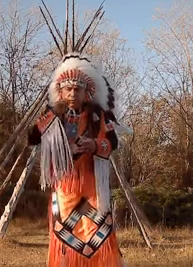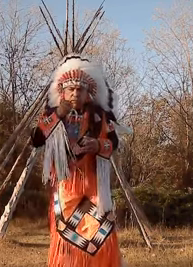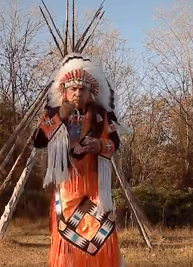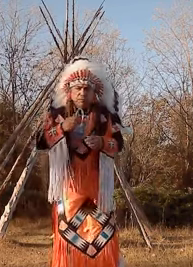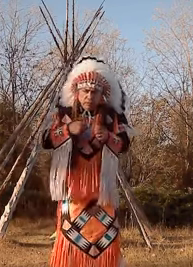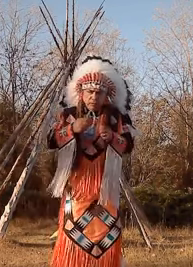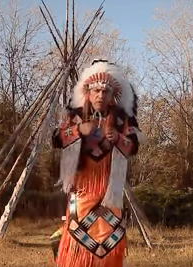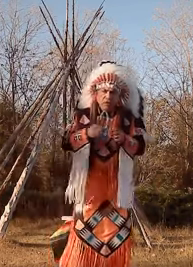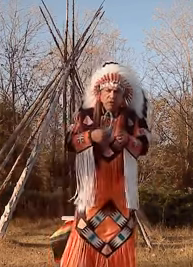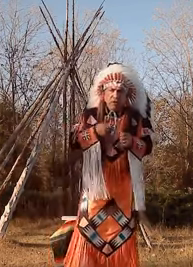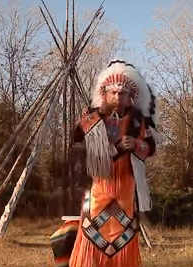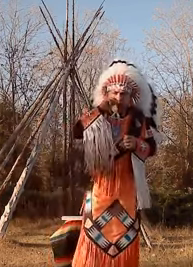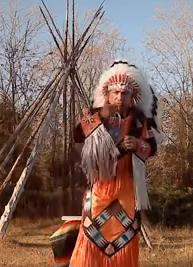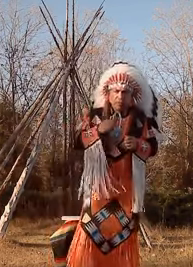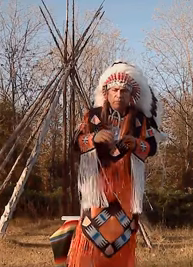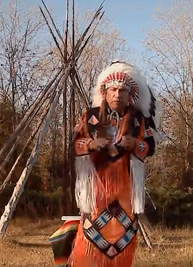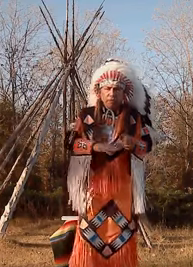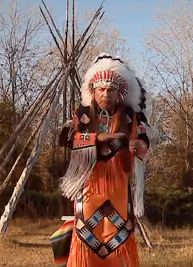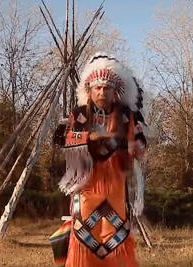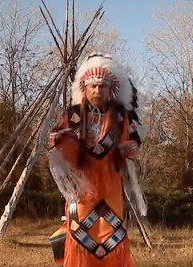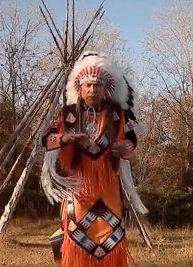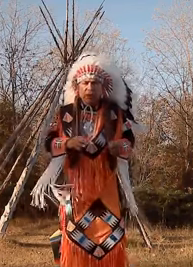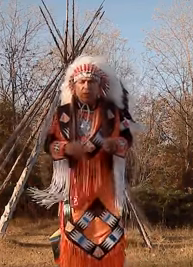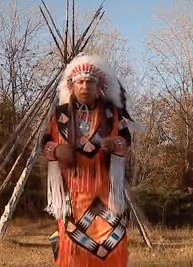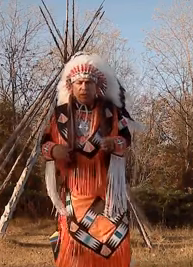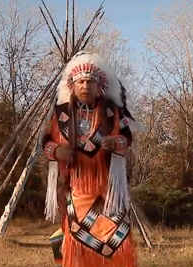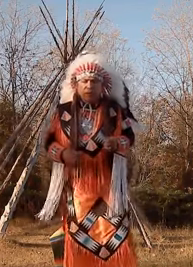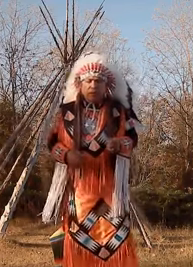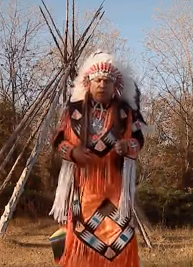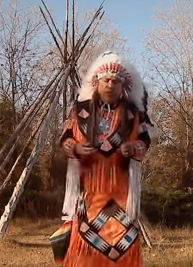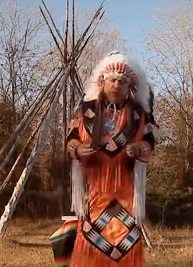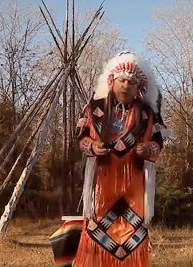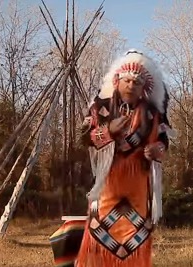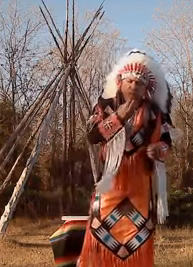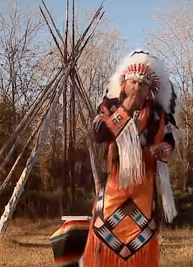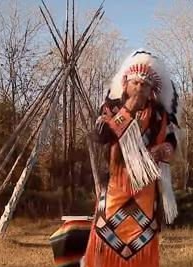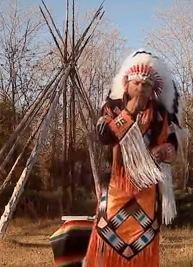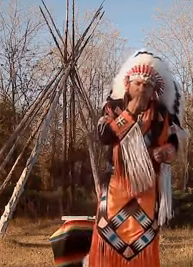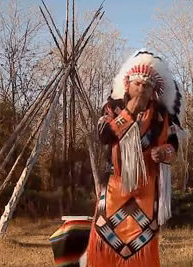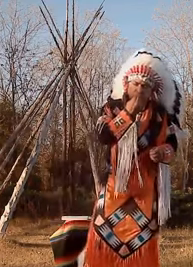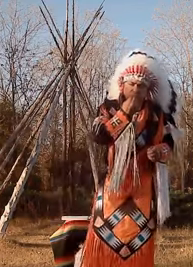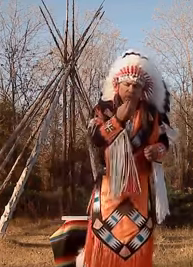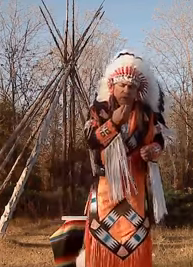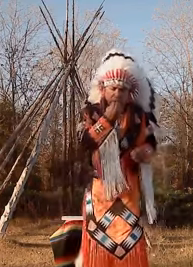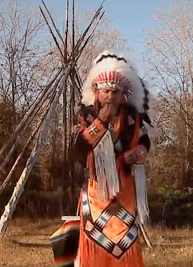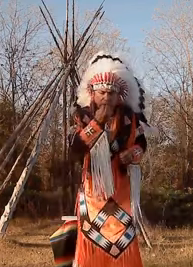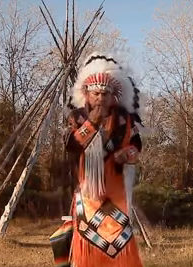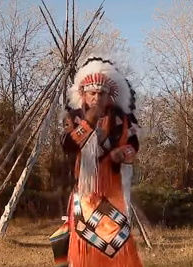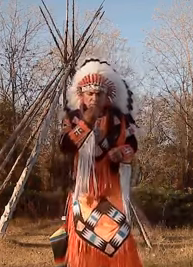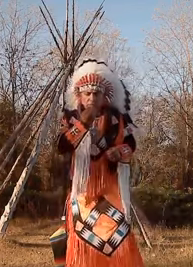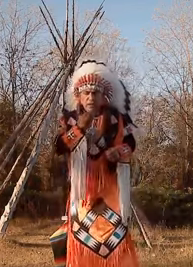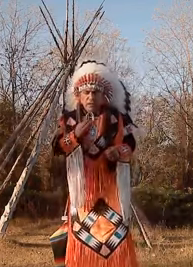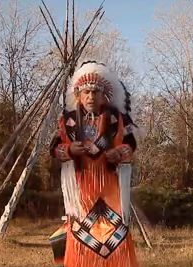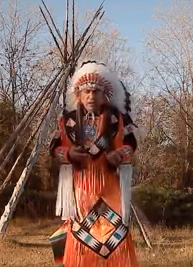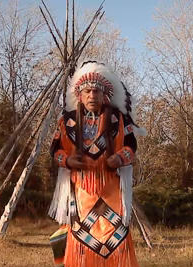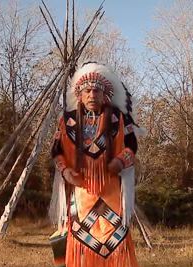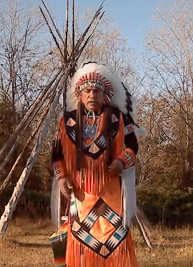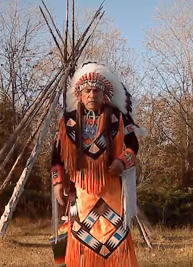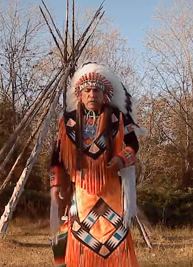coffee it's good uh food is this uh if